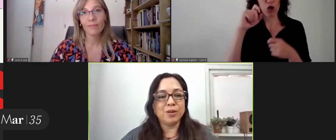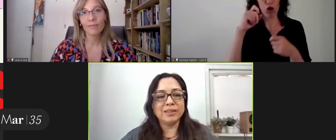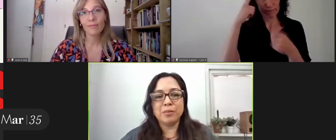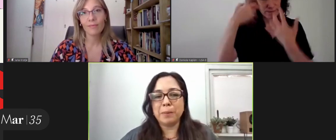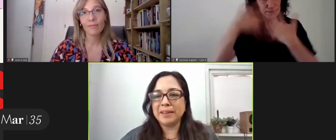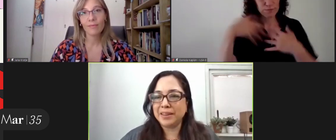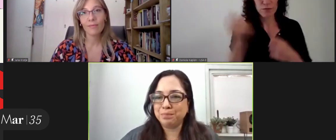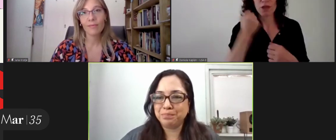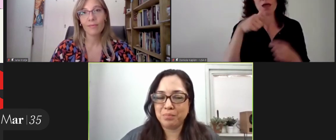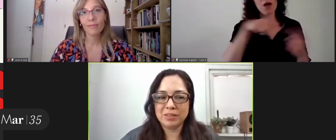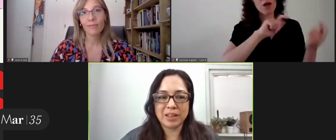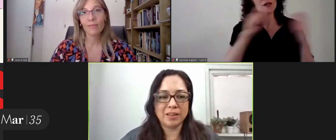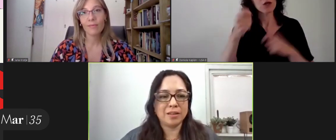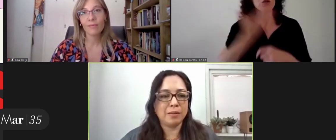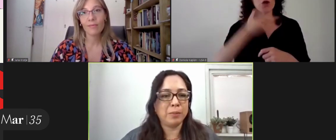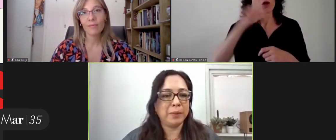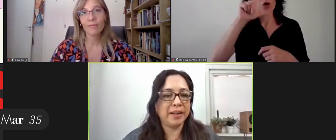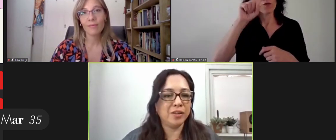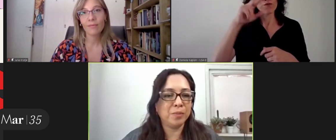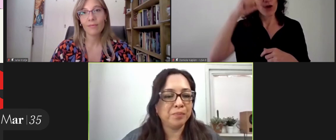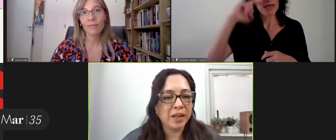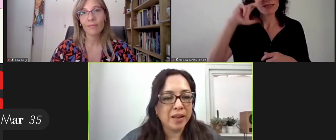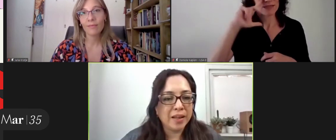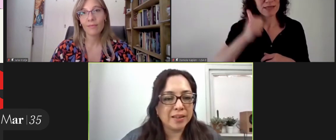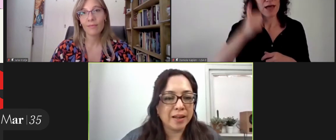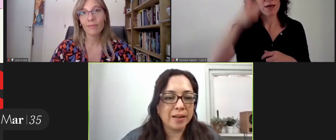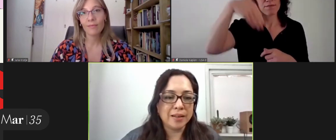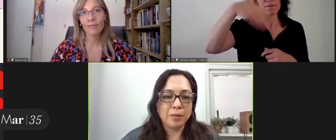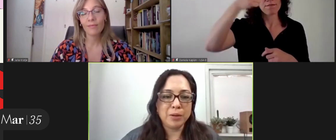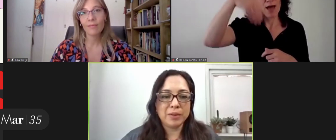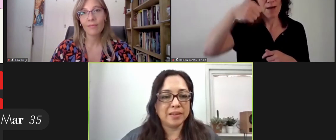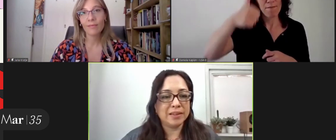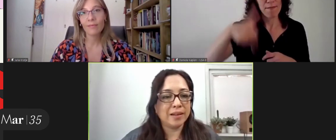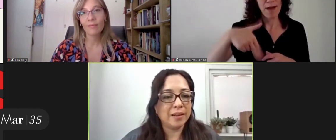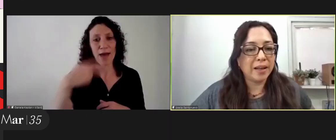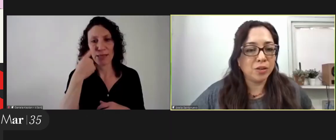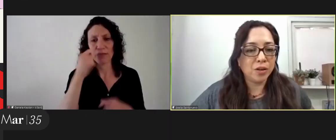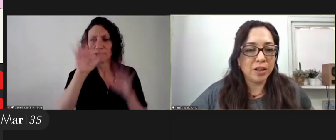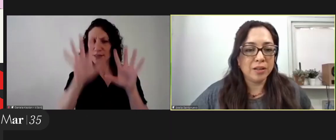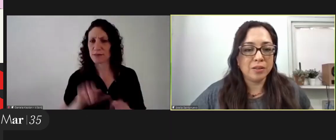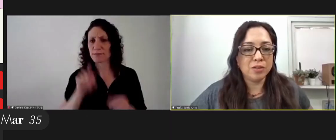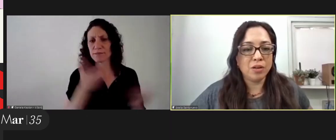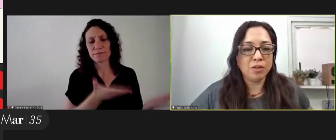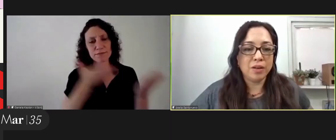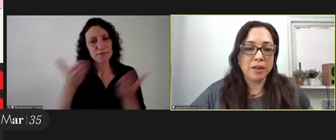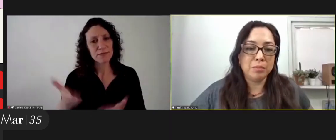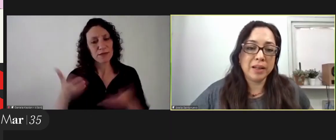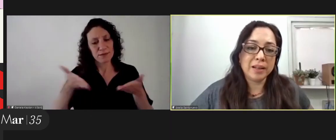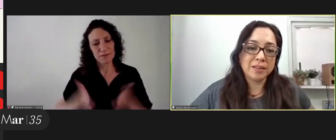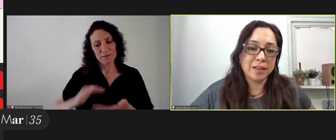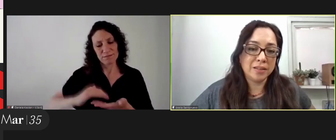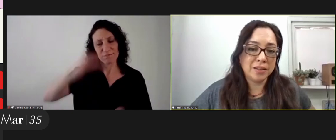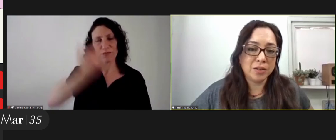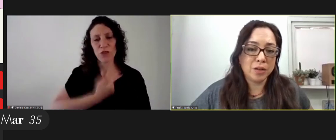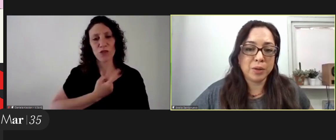critical thinking now we are going to go to florencia mamani i am going to introduce her